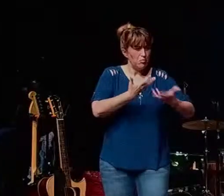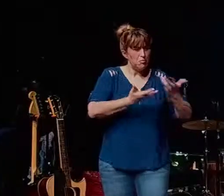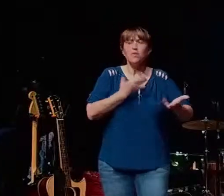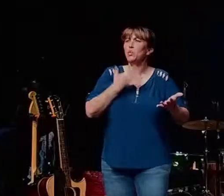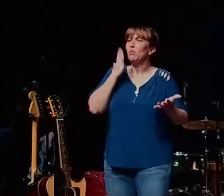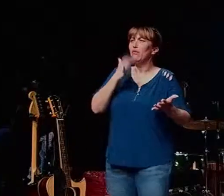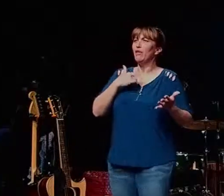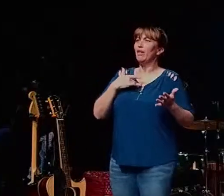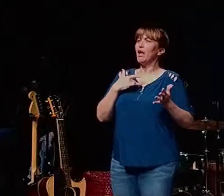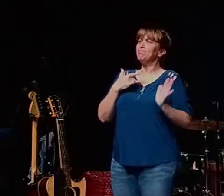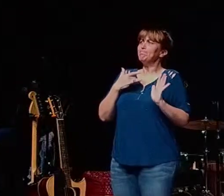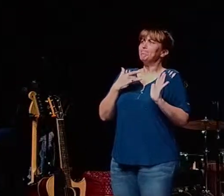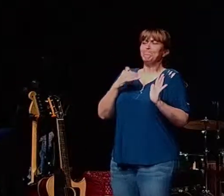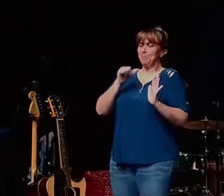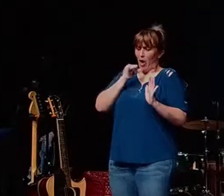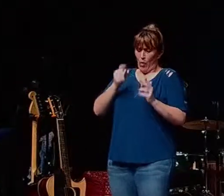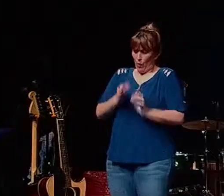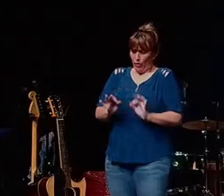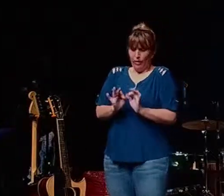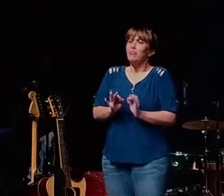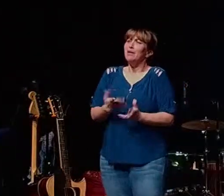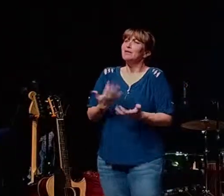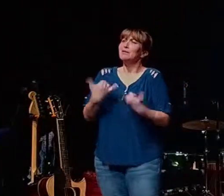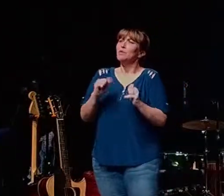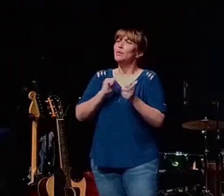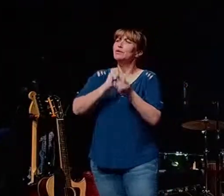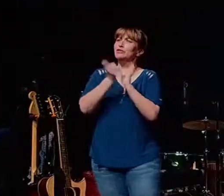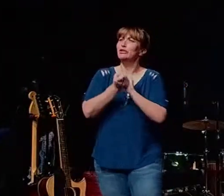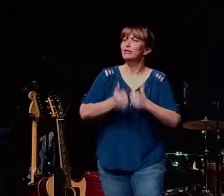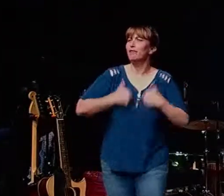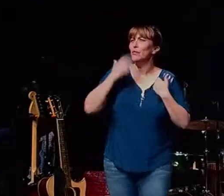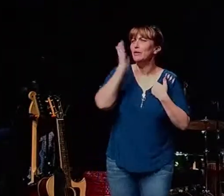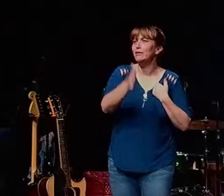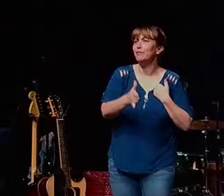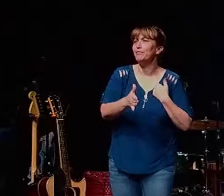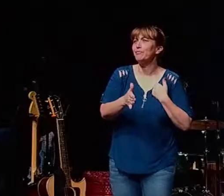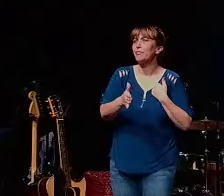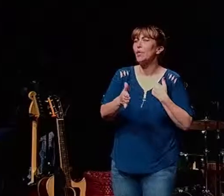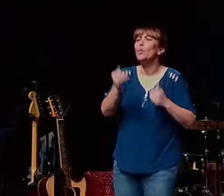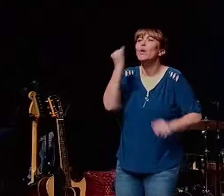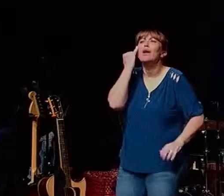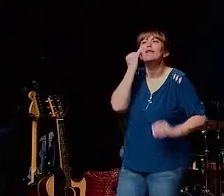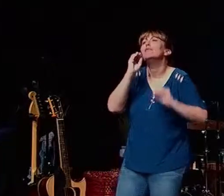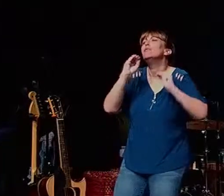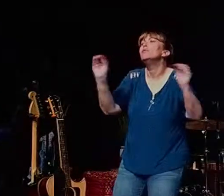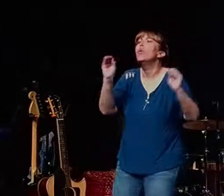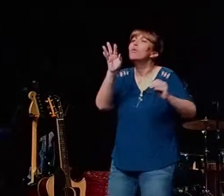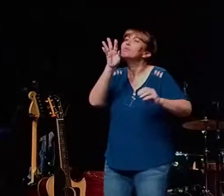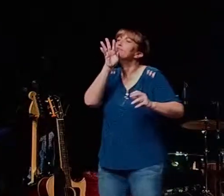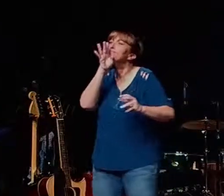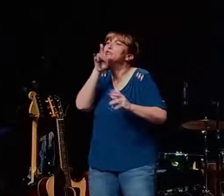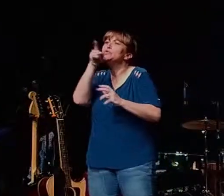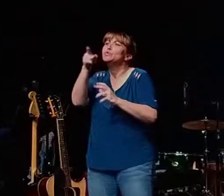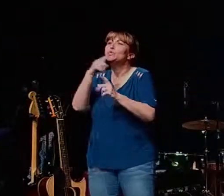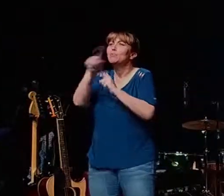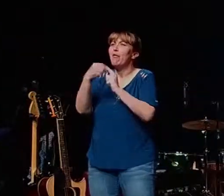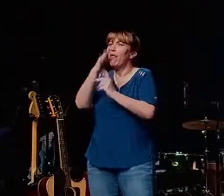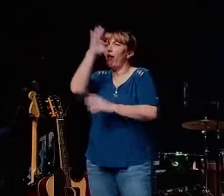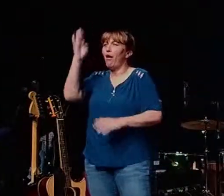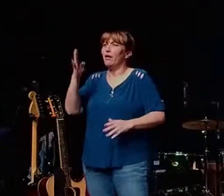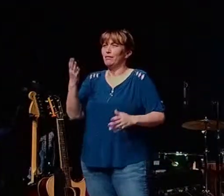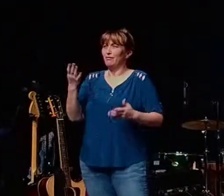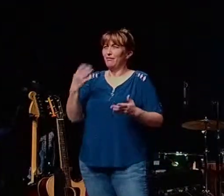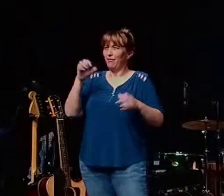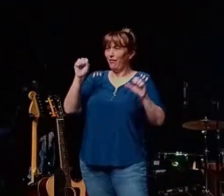because that will transform lives think about this what what had happened if somebody didn't speak life into you can you imagine